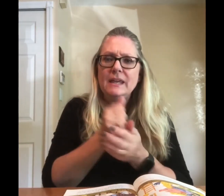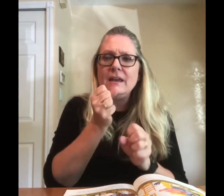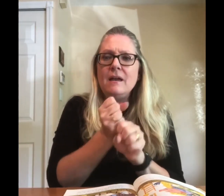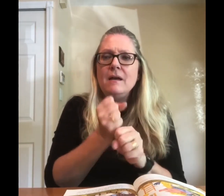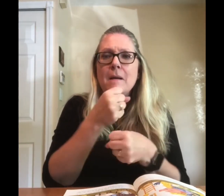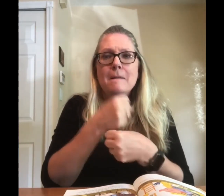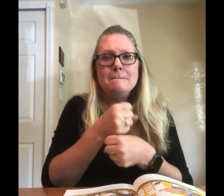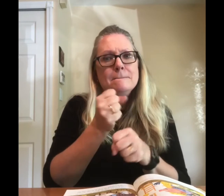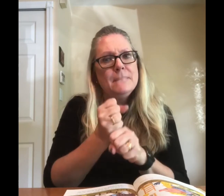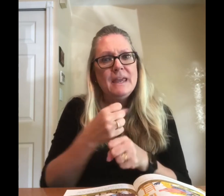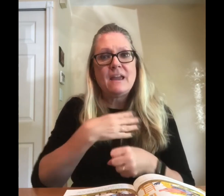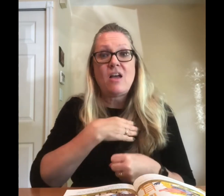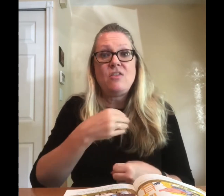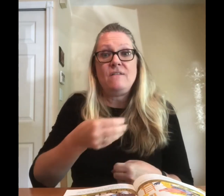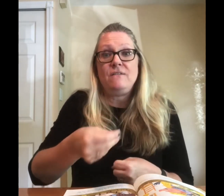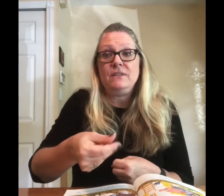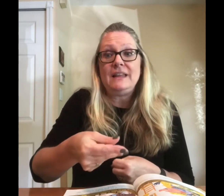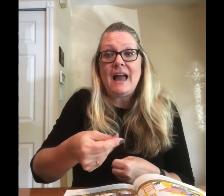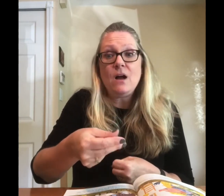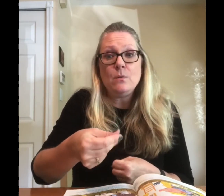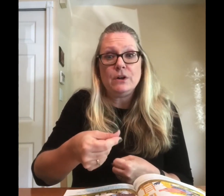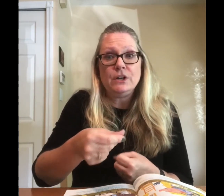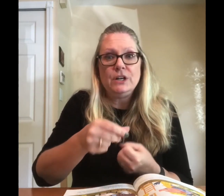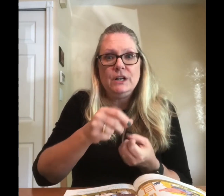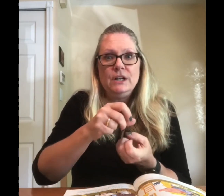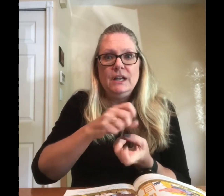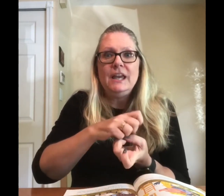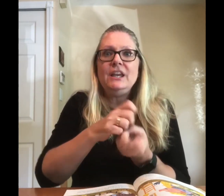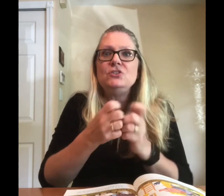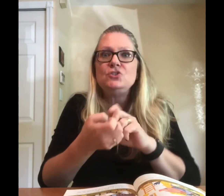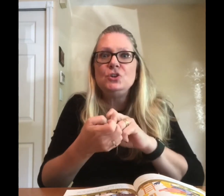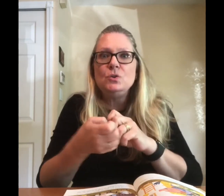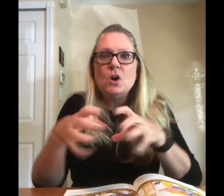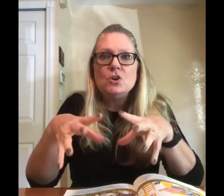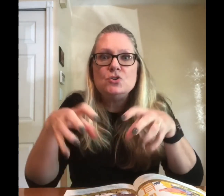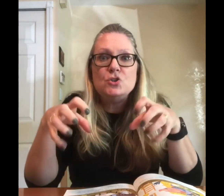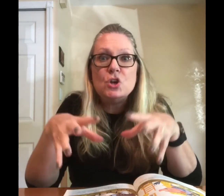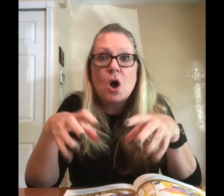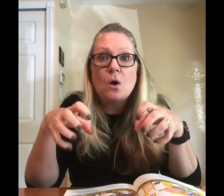make the flour into dough